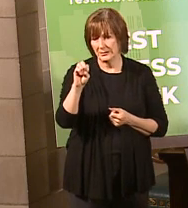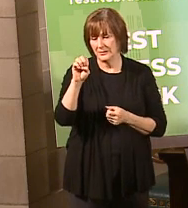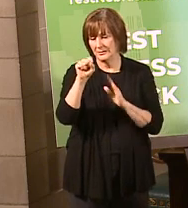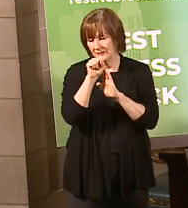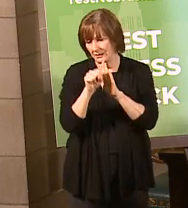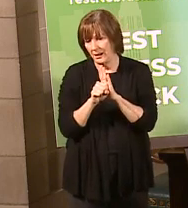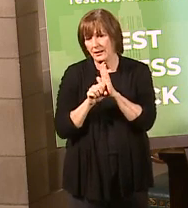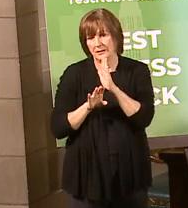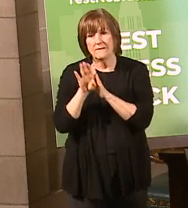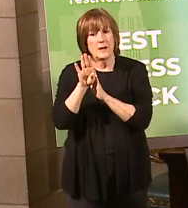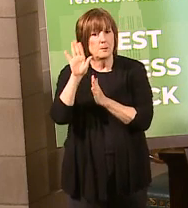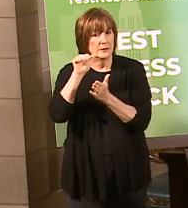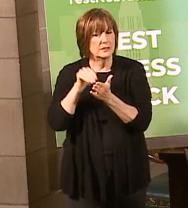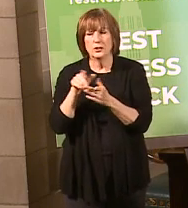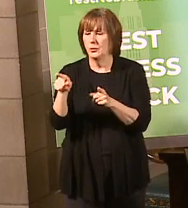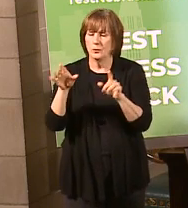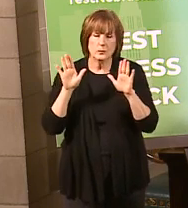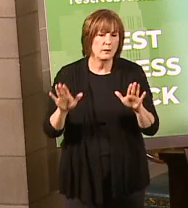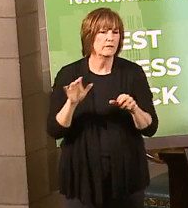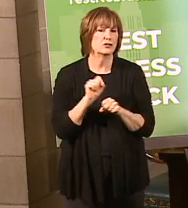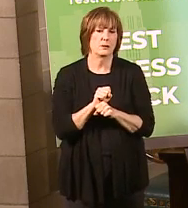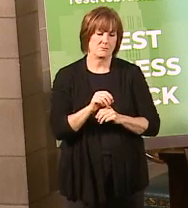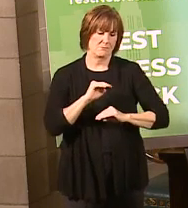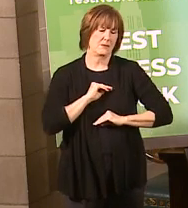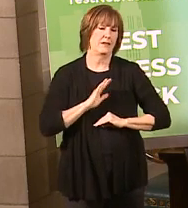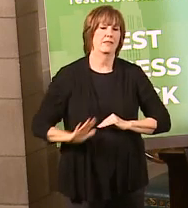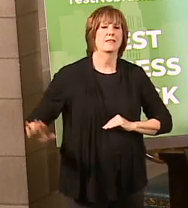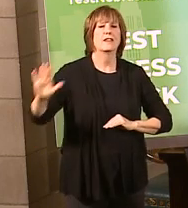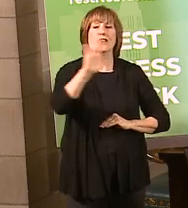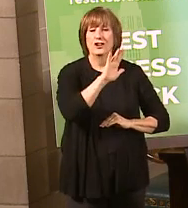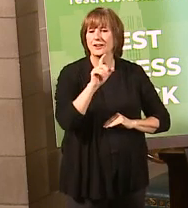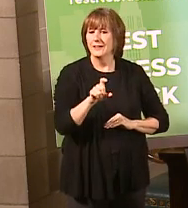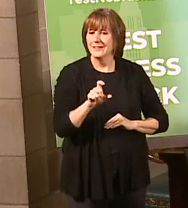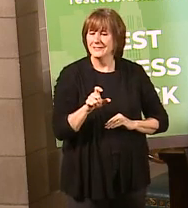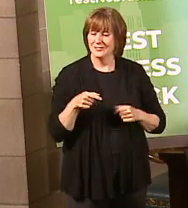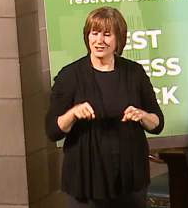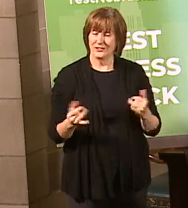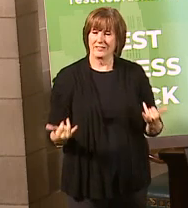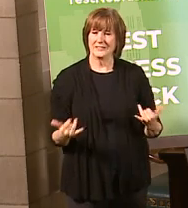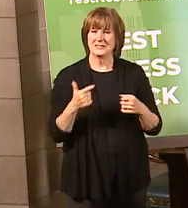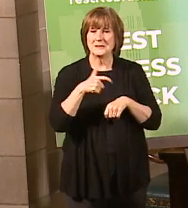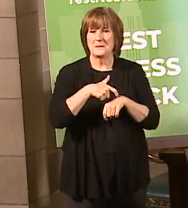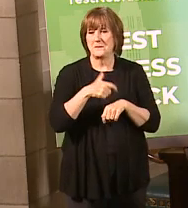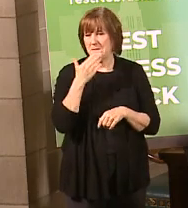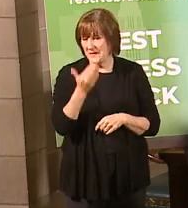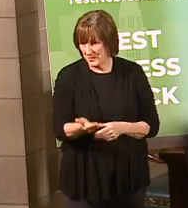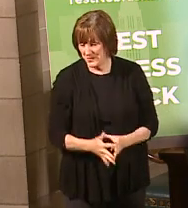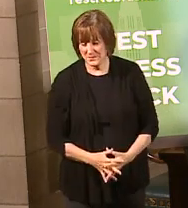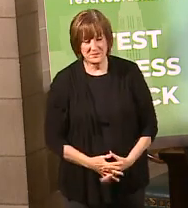doing a phenomenal job meeting everyone's needs during this pandemic. So thank you.